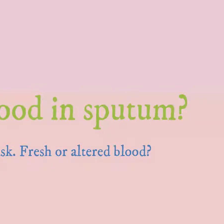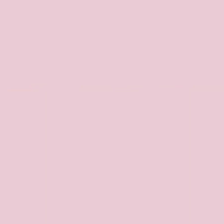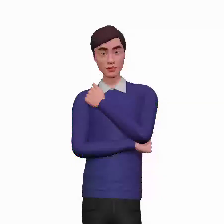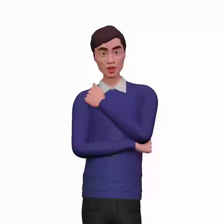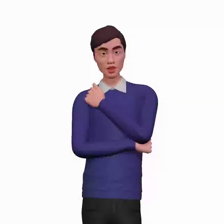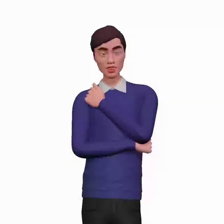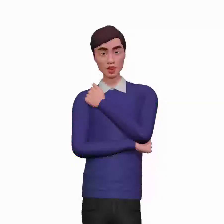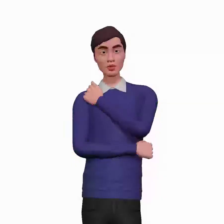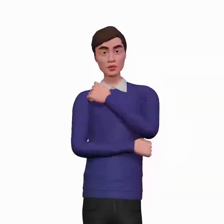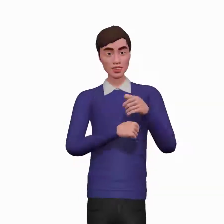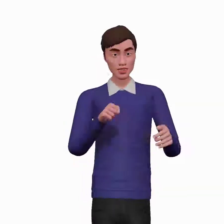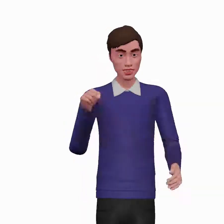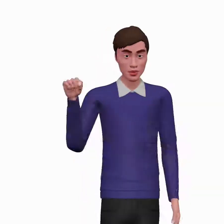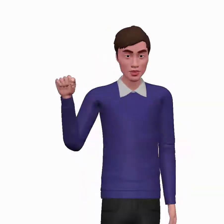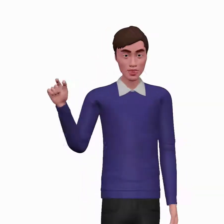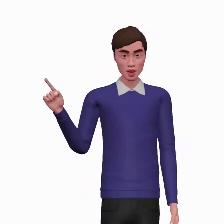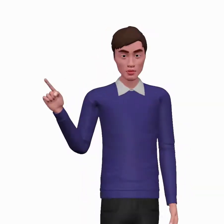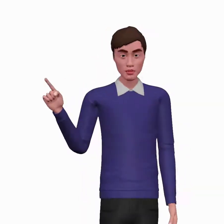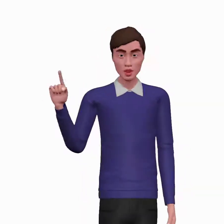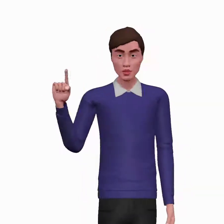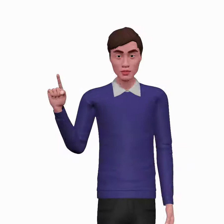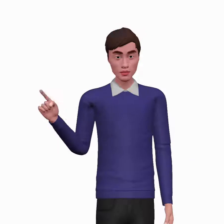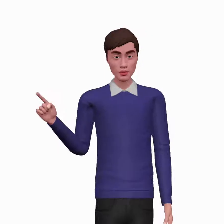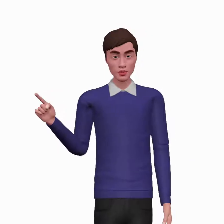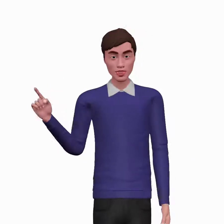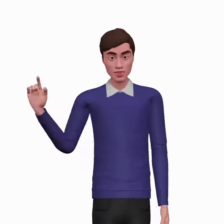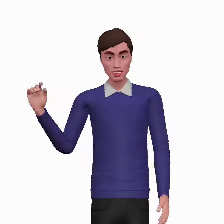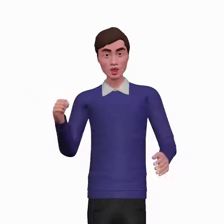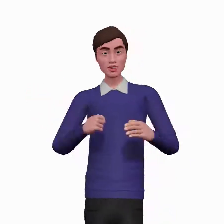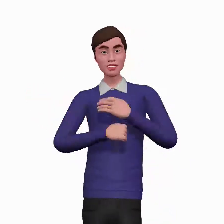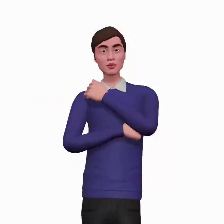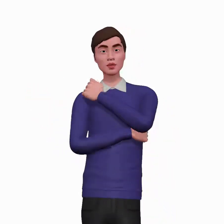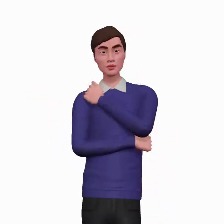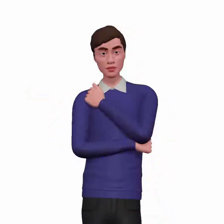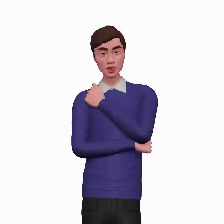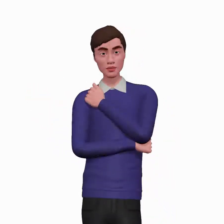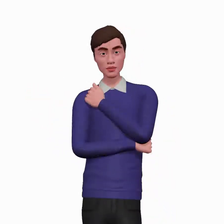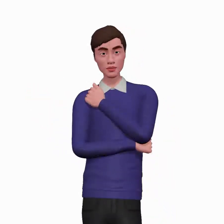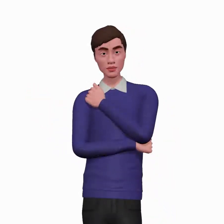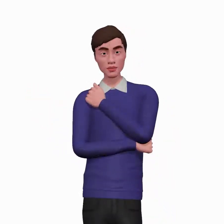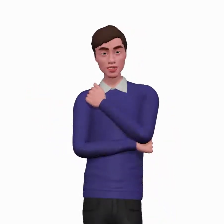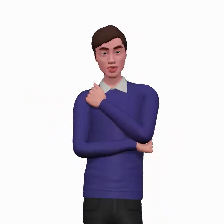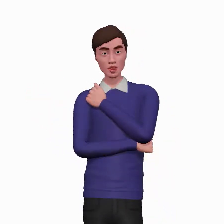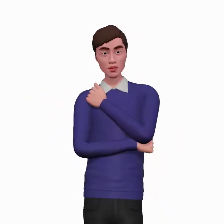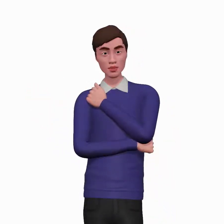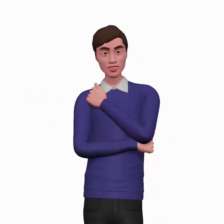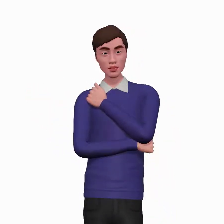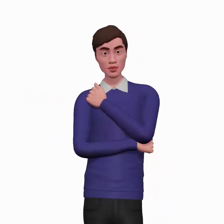Ask about presence of blood in sputum. If patient says yes, ask. Fresh of altered blood.